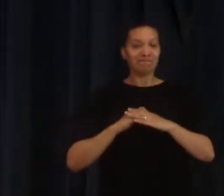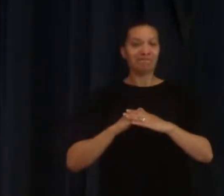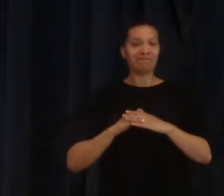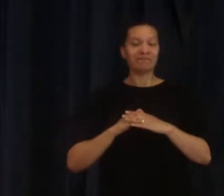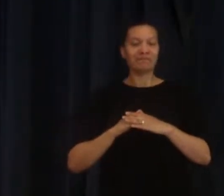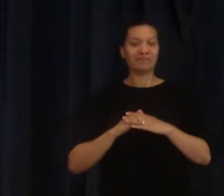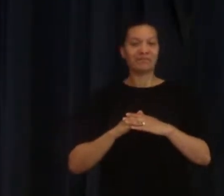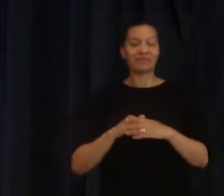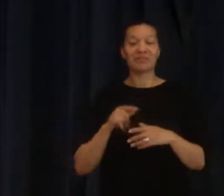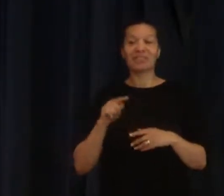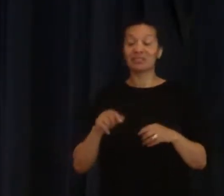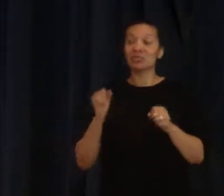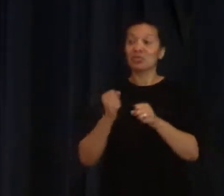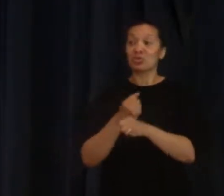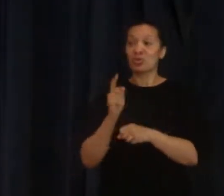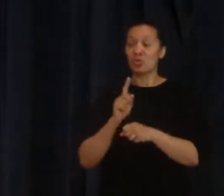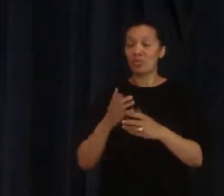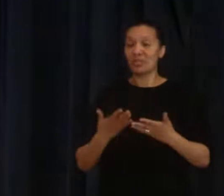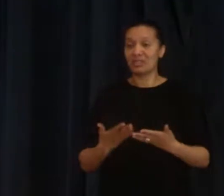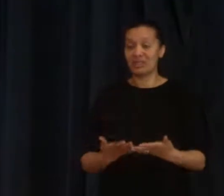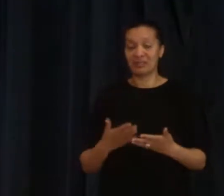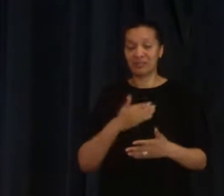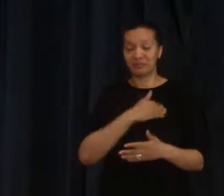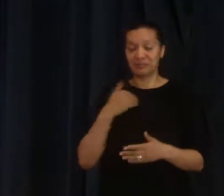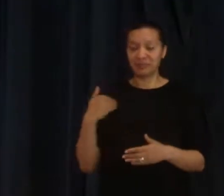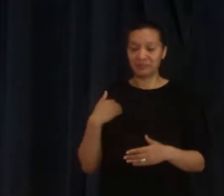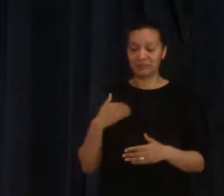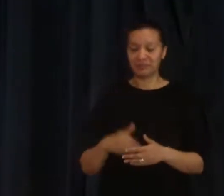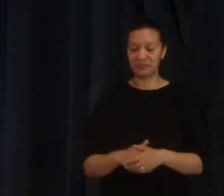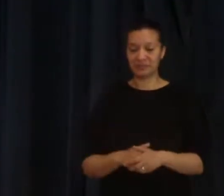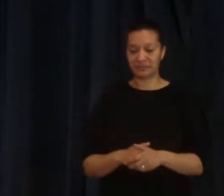so this is what we're going to do this morning to is and you'll you'll you'll